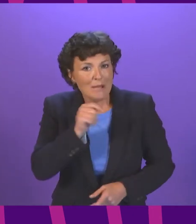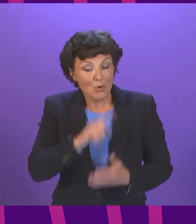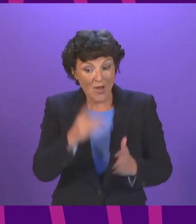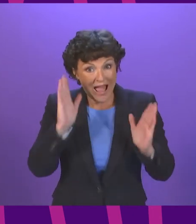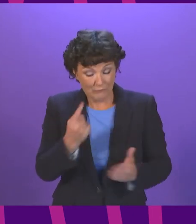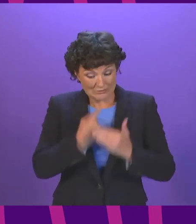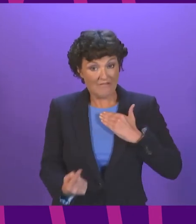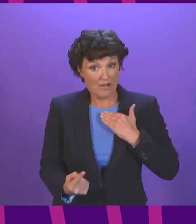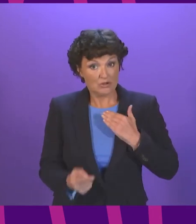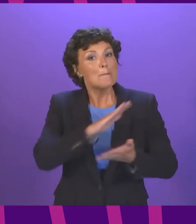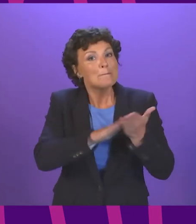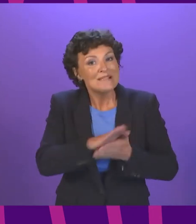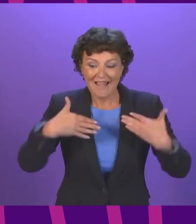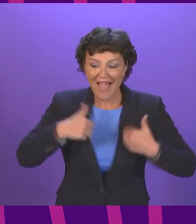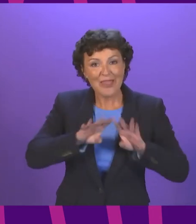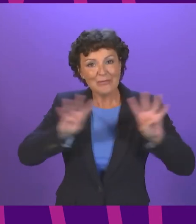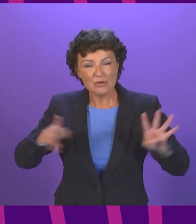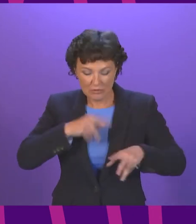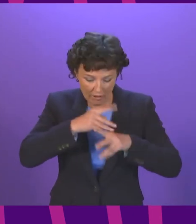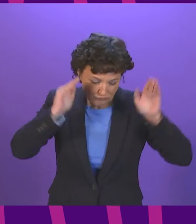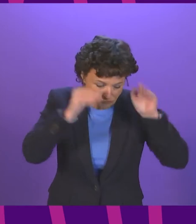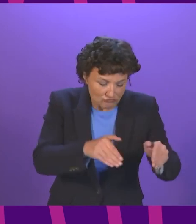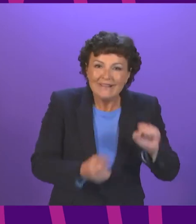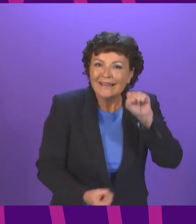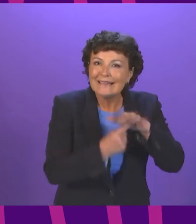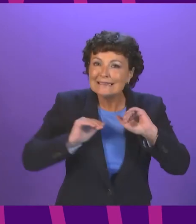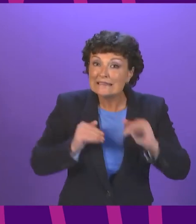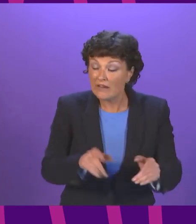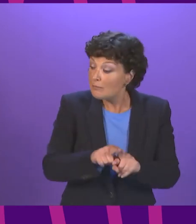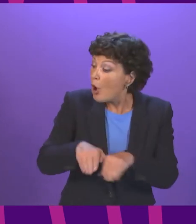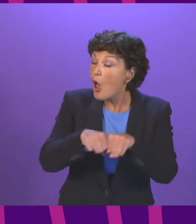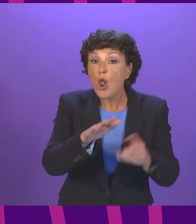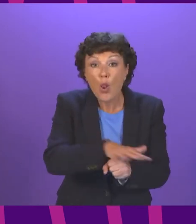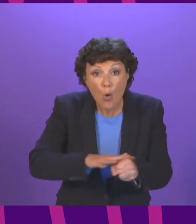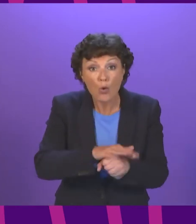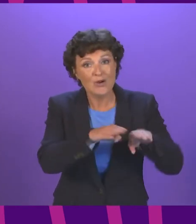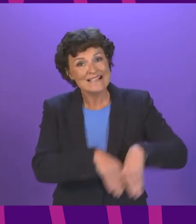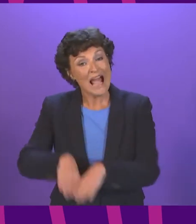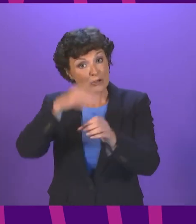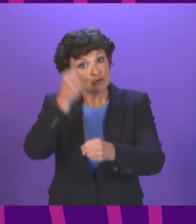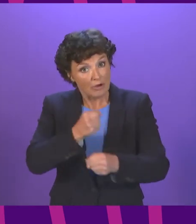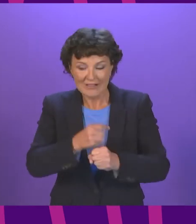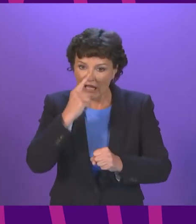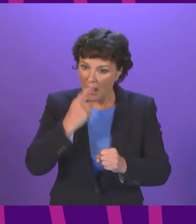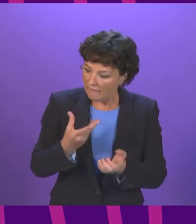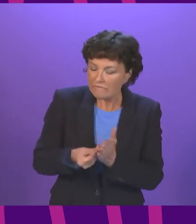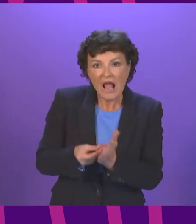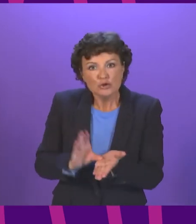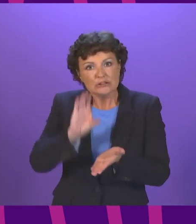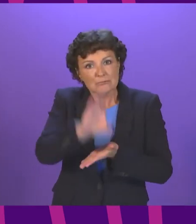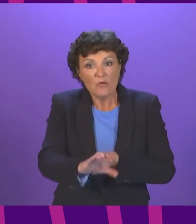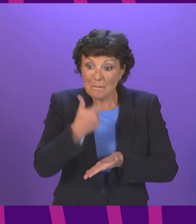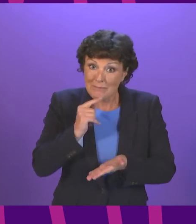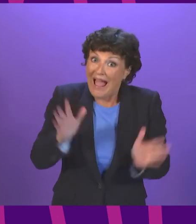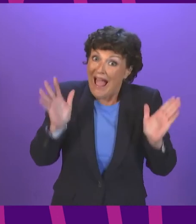boards to focus on key services, while local and national governments provide support for those asked to self-isolate. We will work